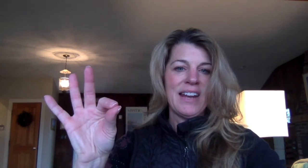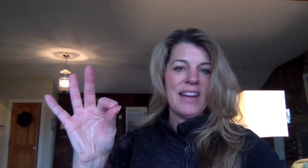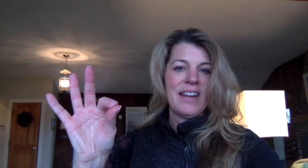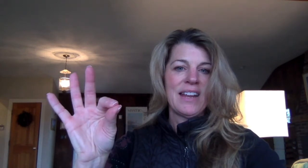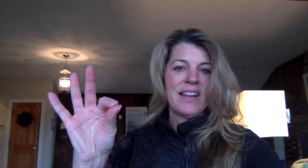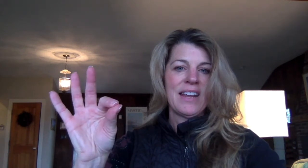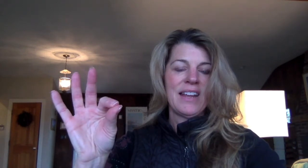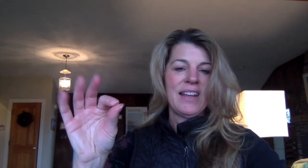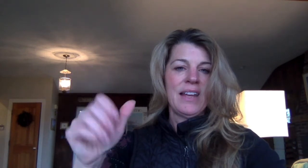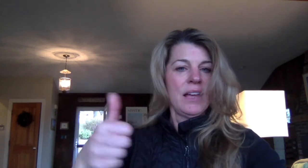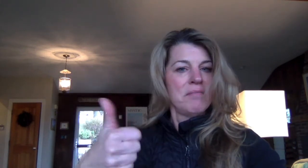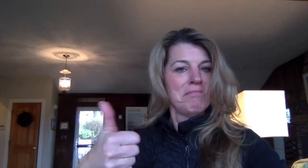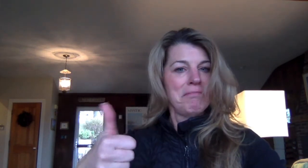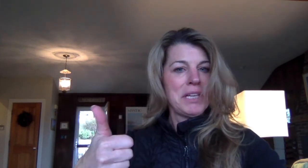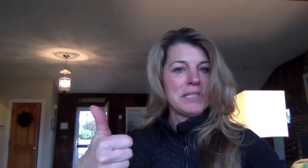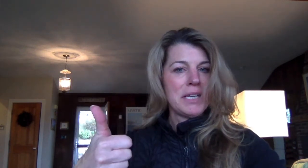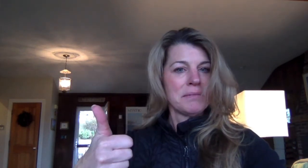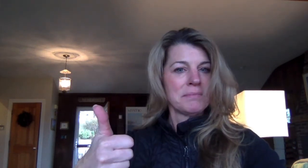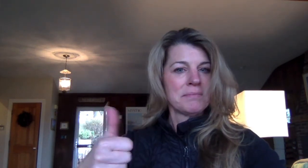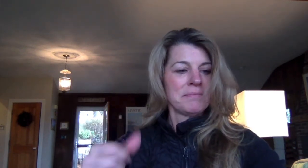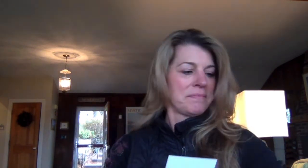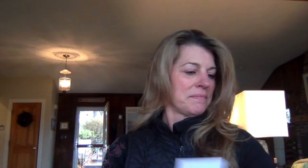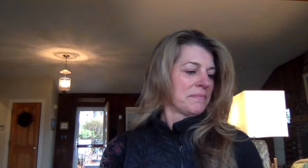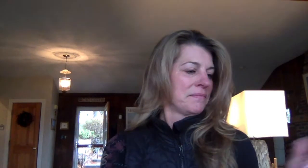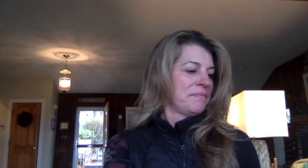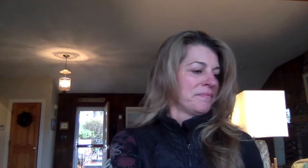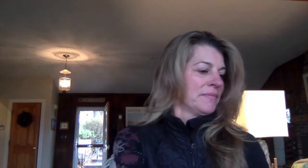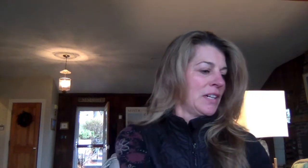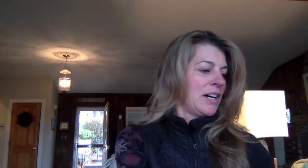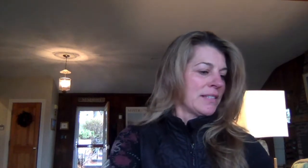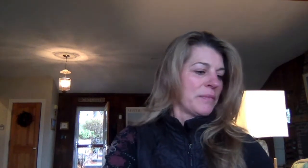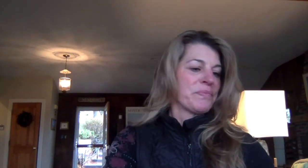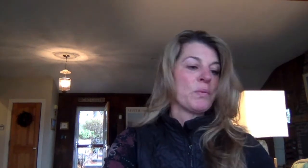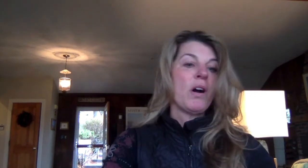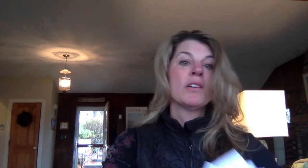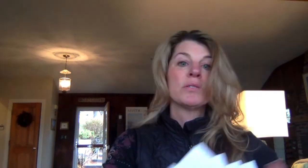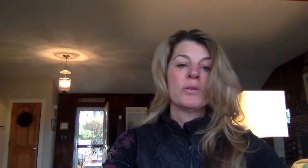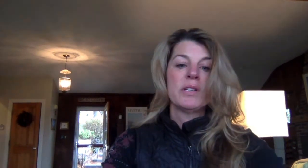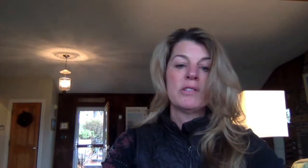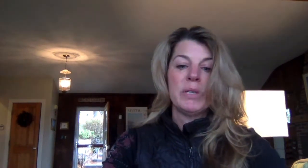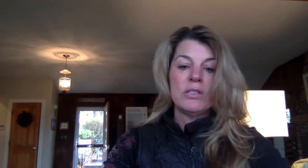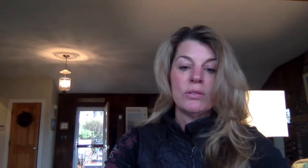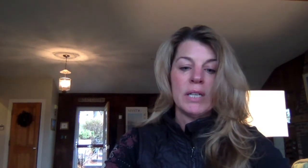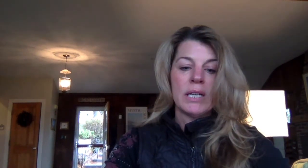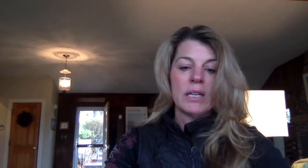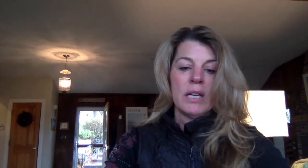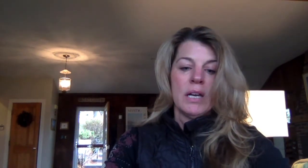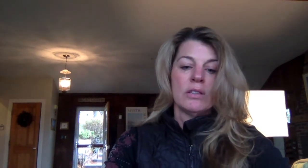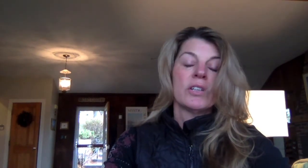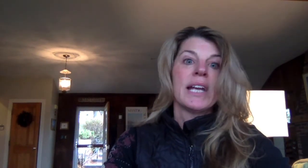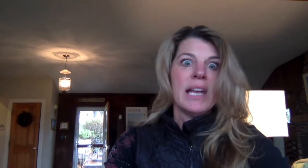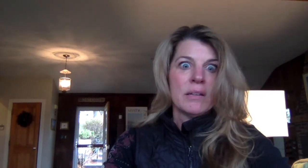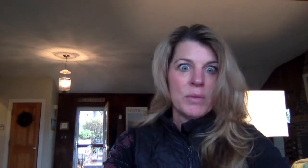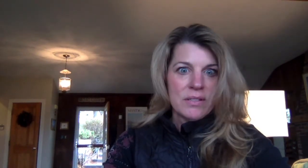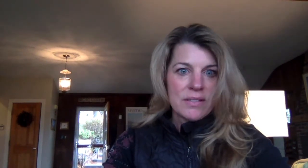and ten awesome we're also going to be doing learning animals